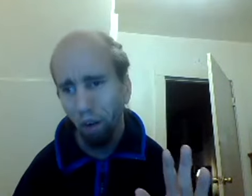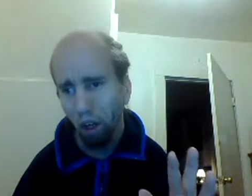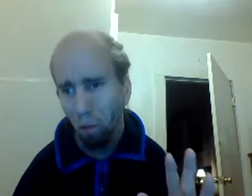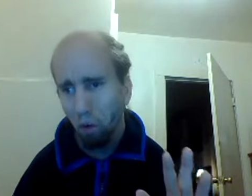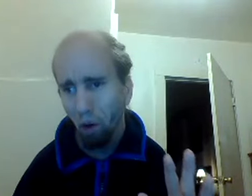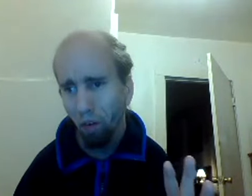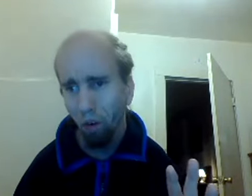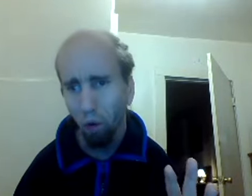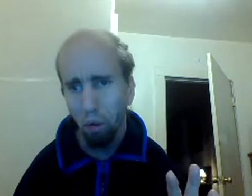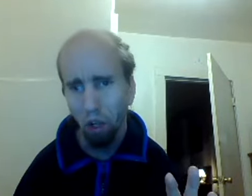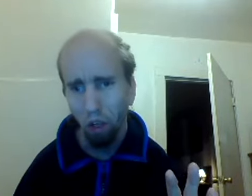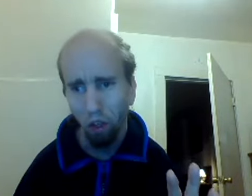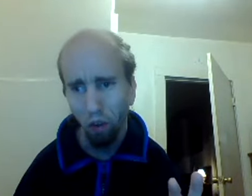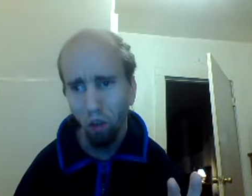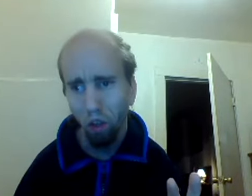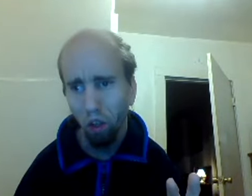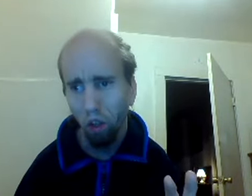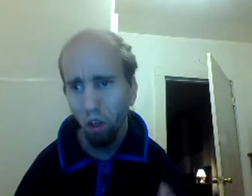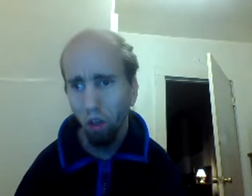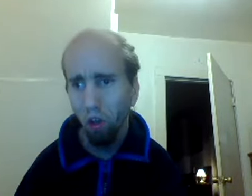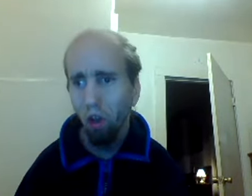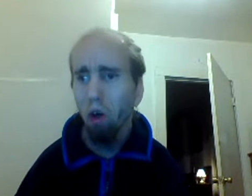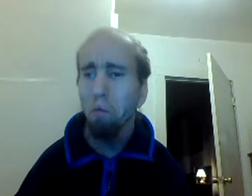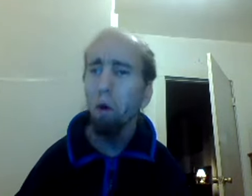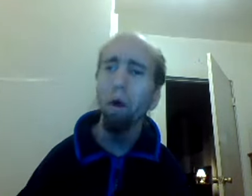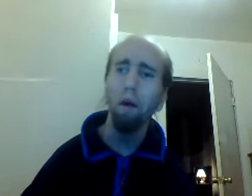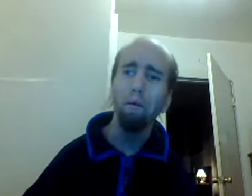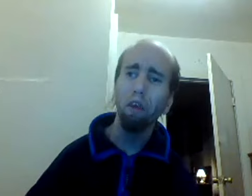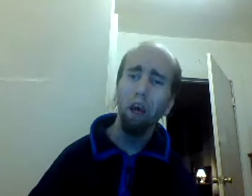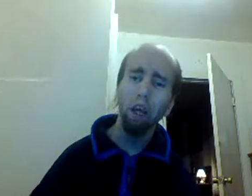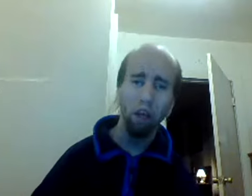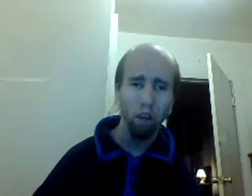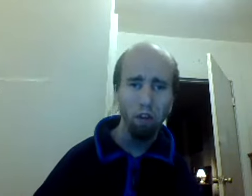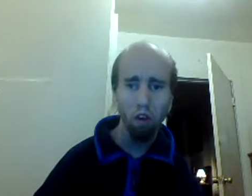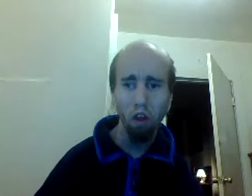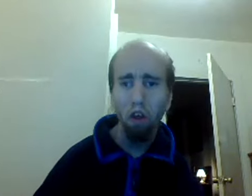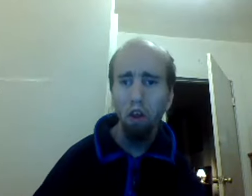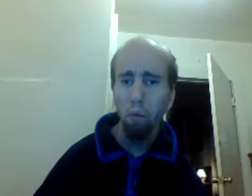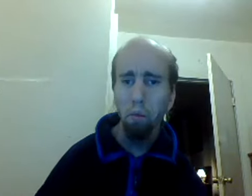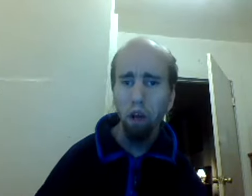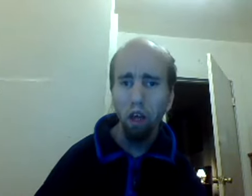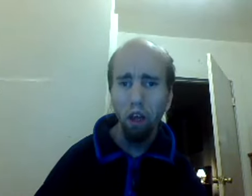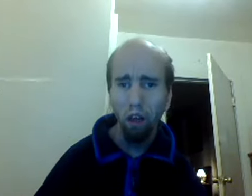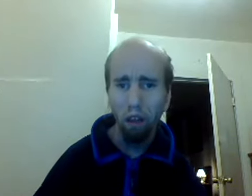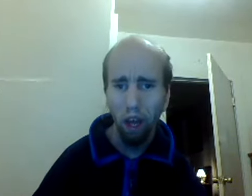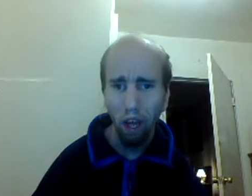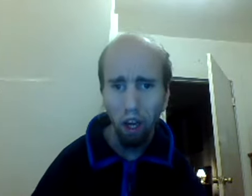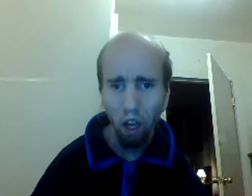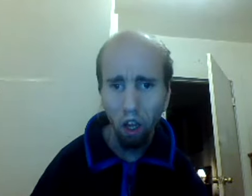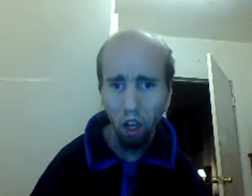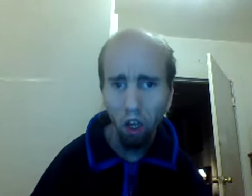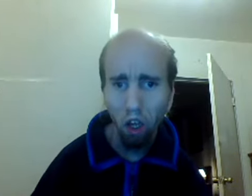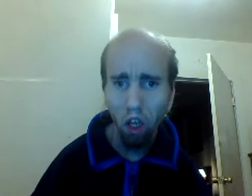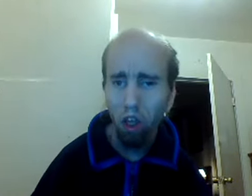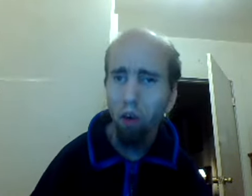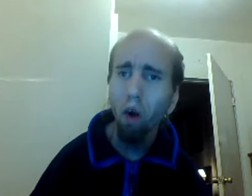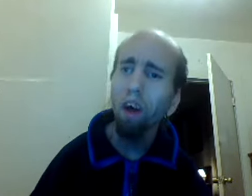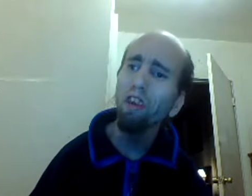you for your personal opinion dude but what I'm saying is the minute that you